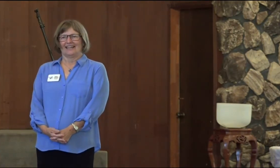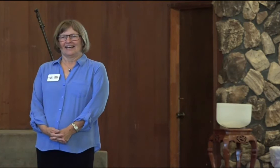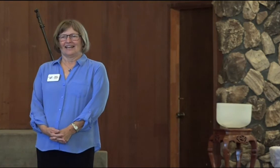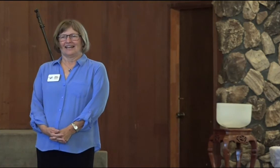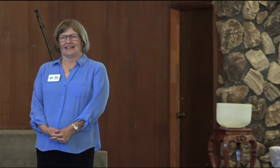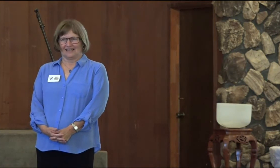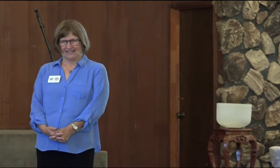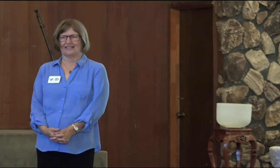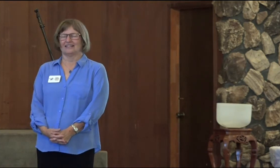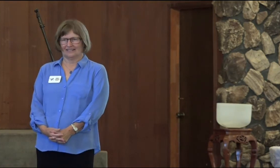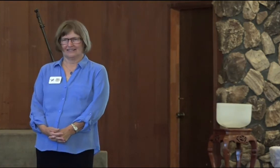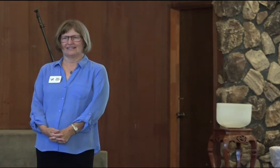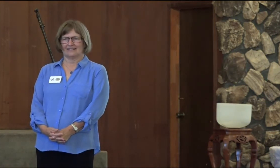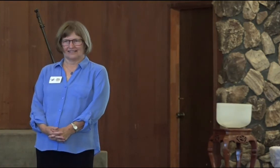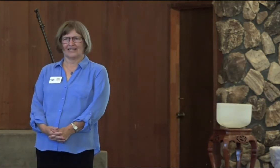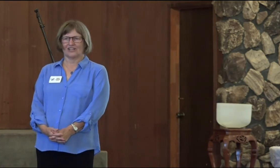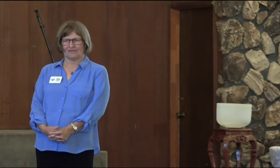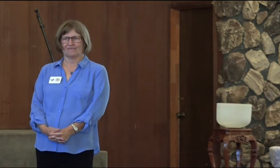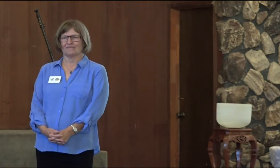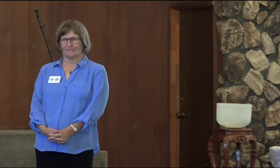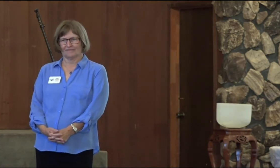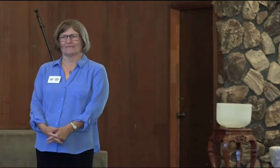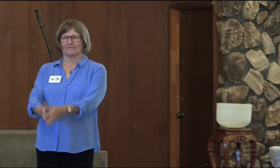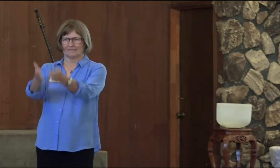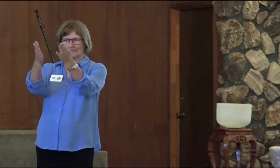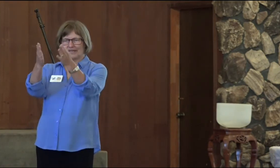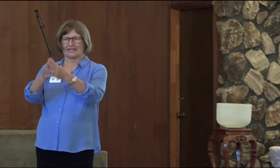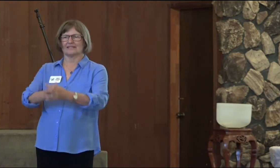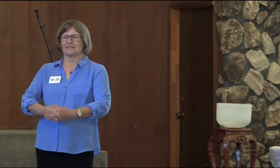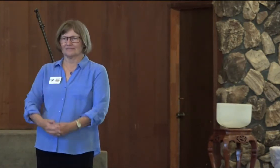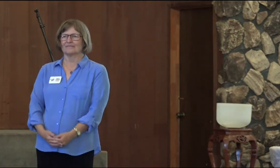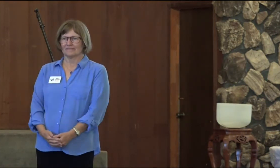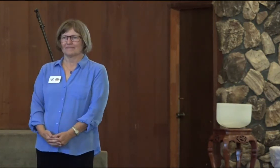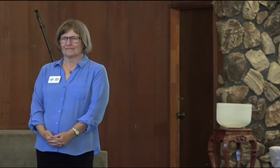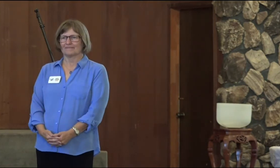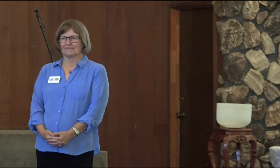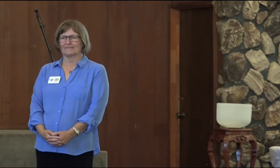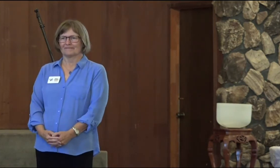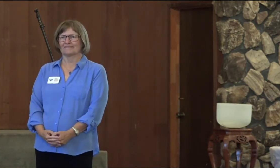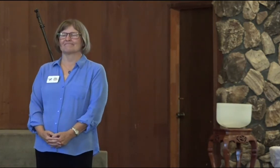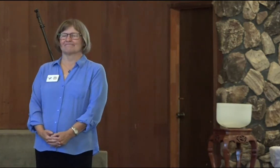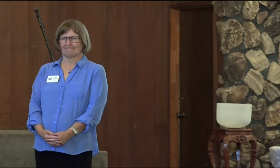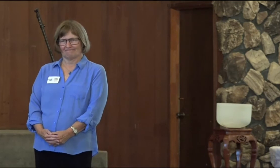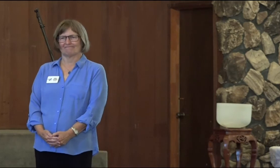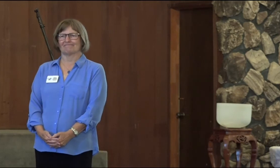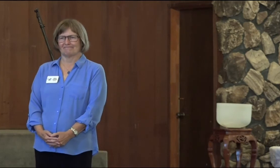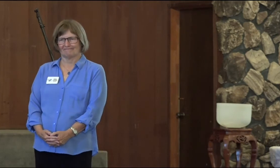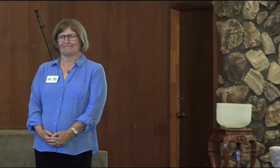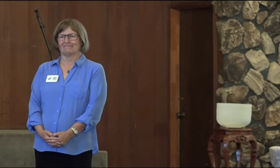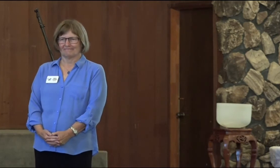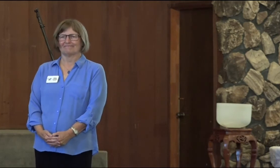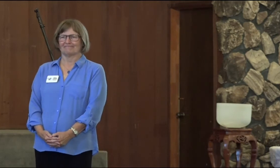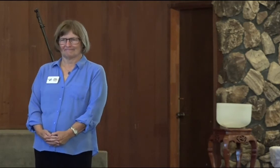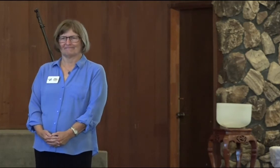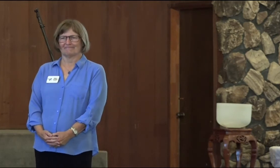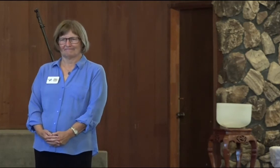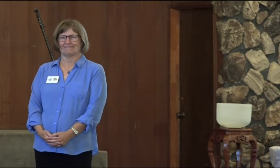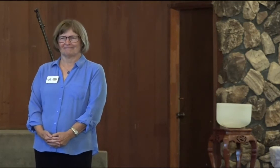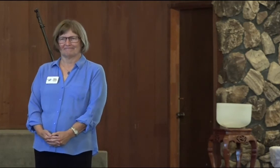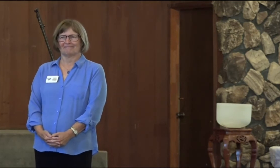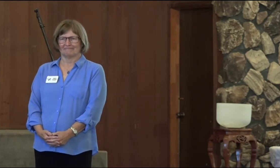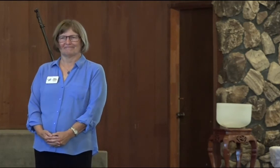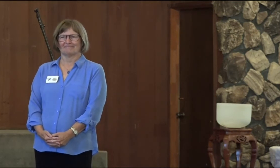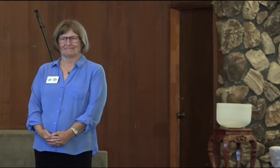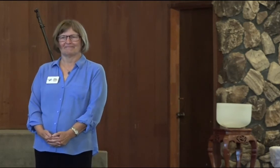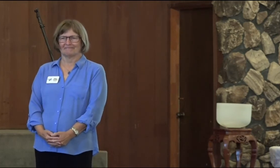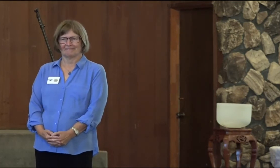something on my heart to say today. Because spoke about wisdom, he spoke about parents, he talked about trials and tribulations, he talked about